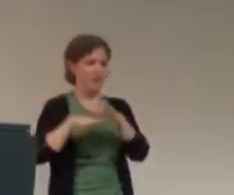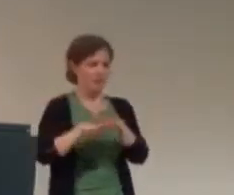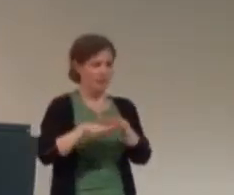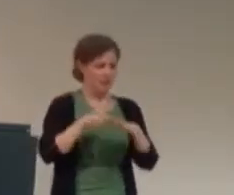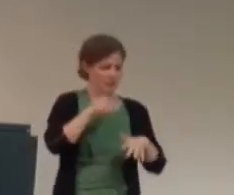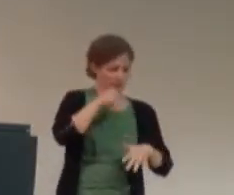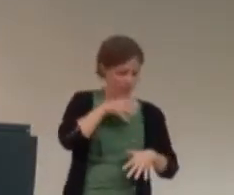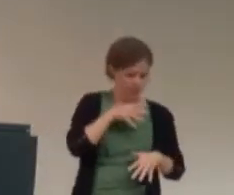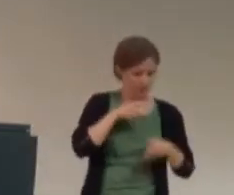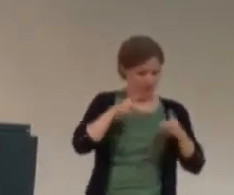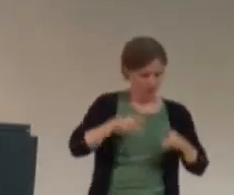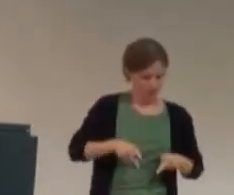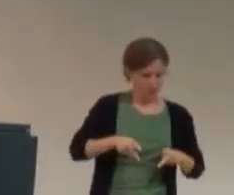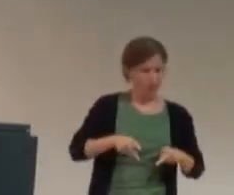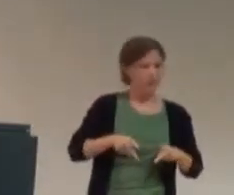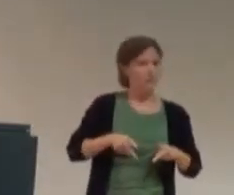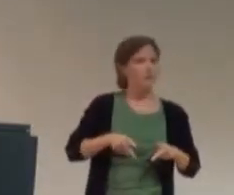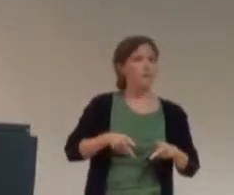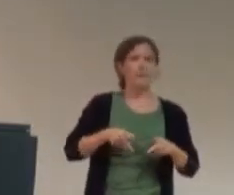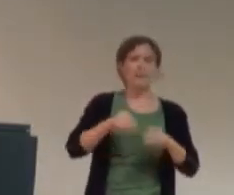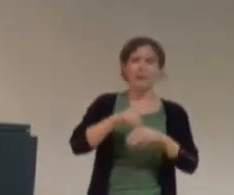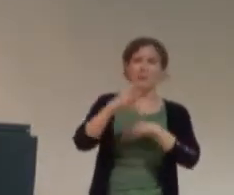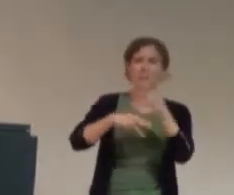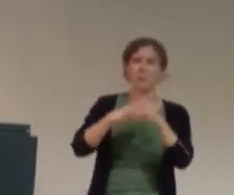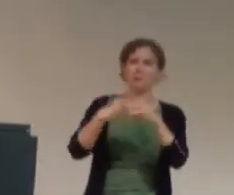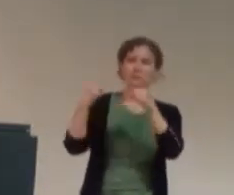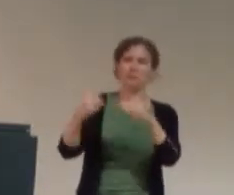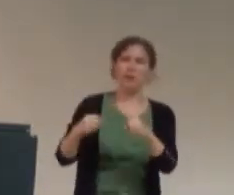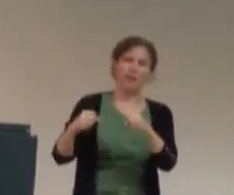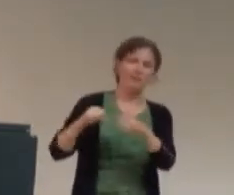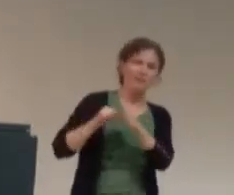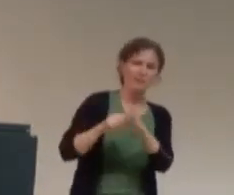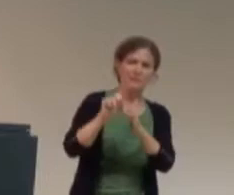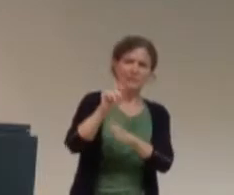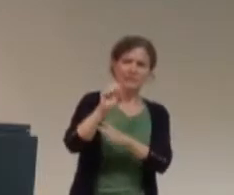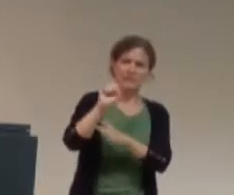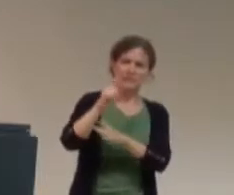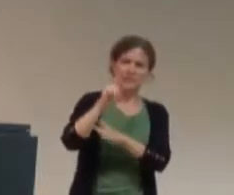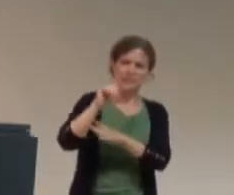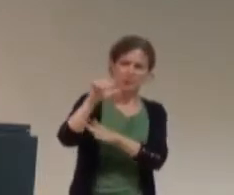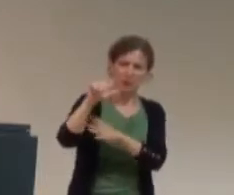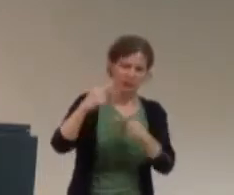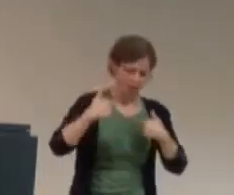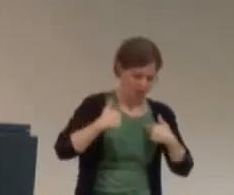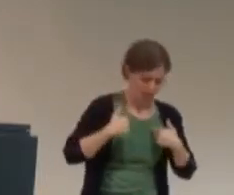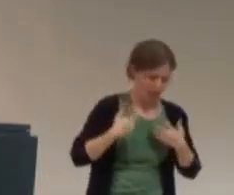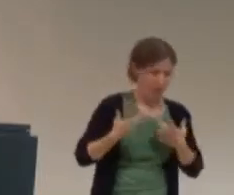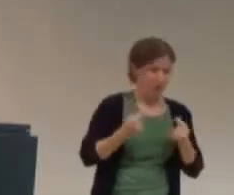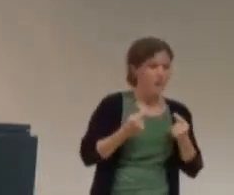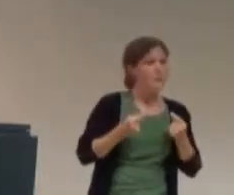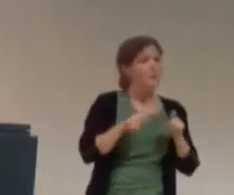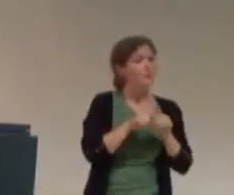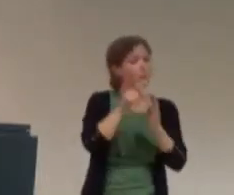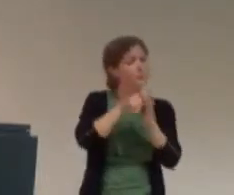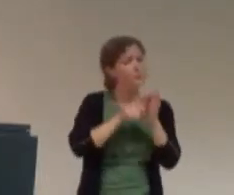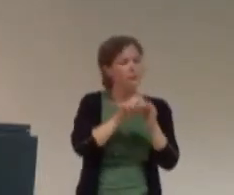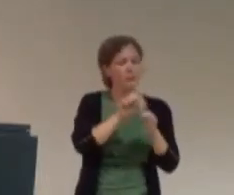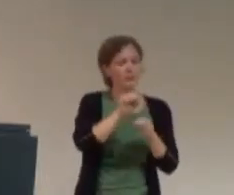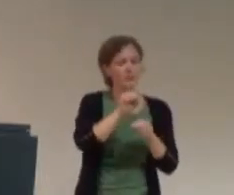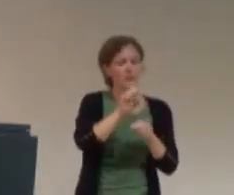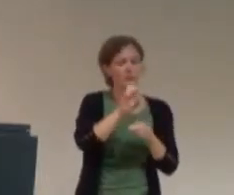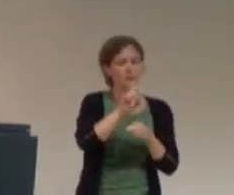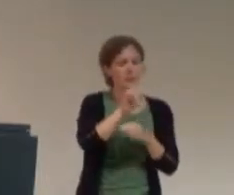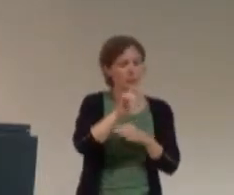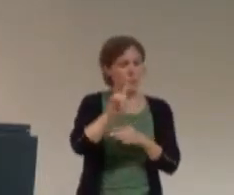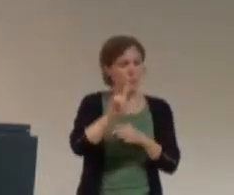person in a, in a, in such a sexual world. So, um, you know, I've also written about sexual fluidity and how it intersects with